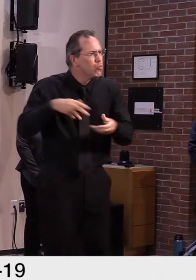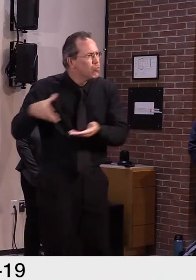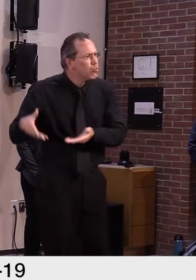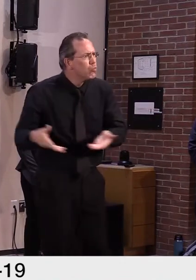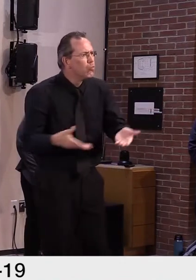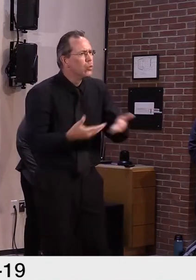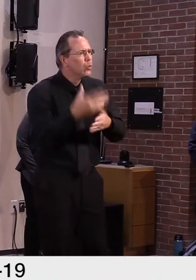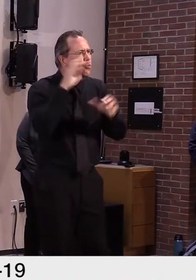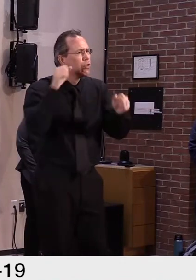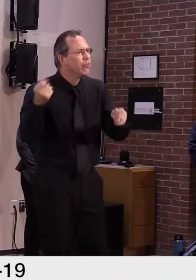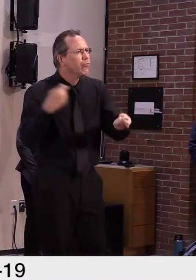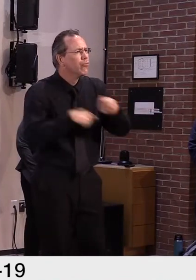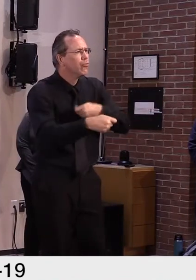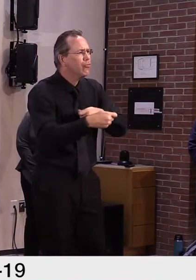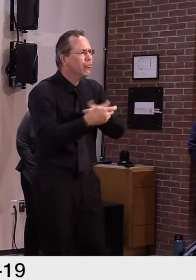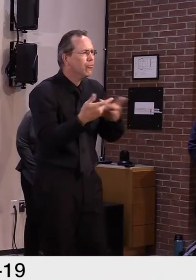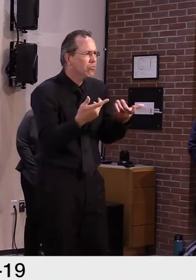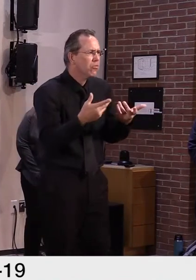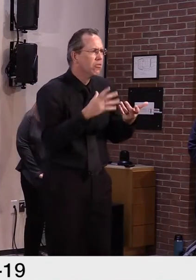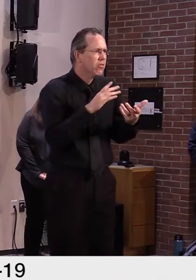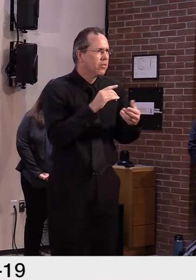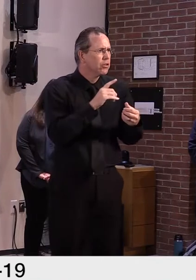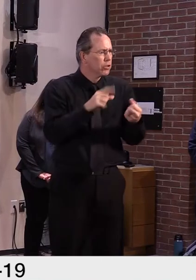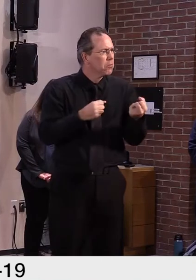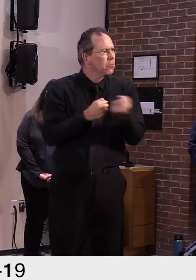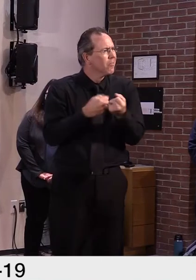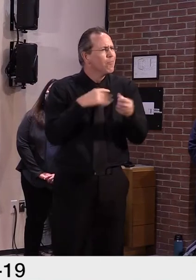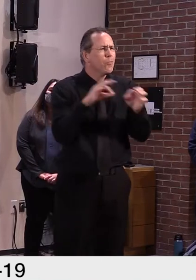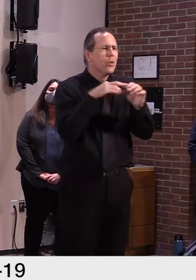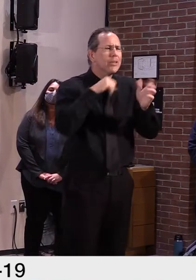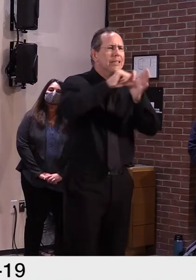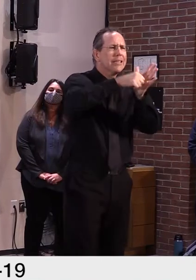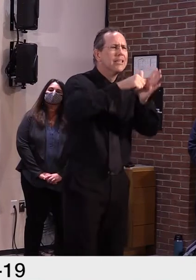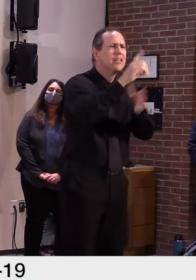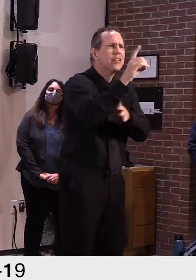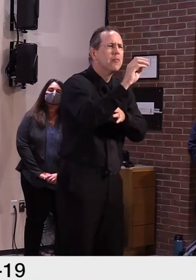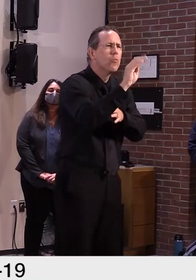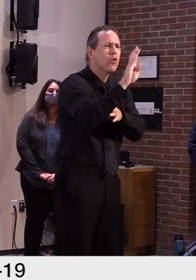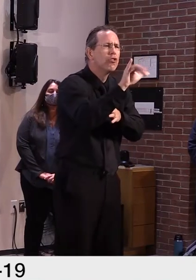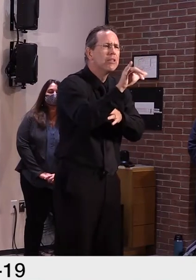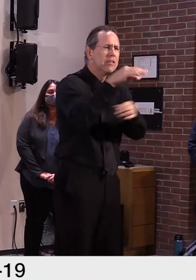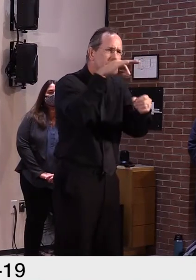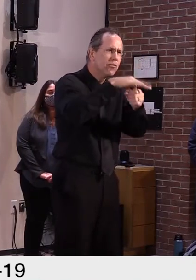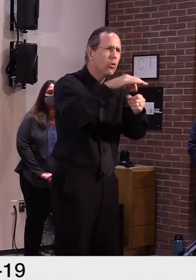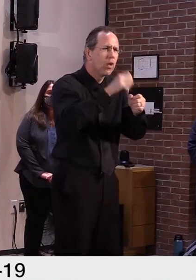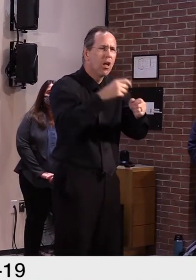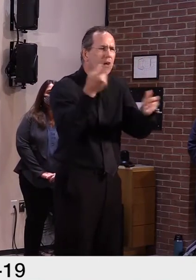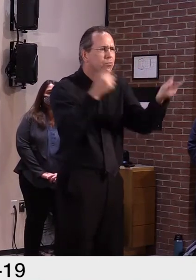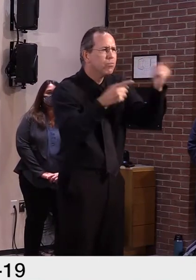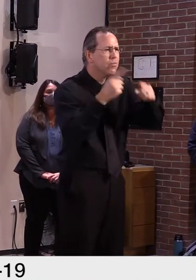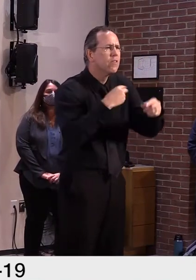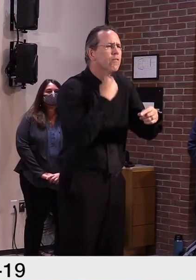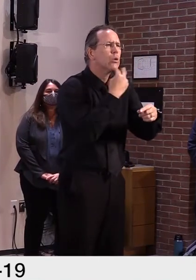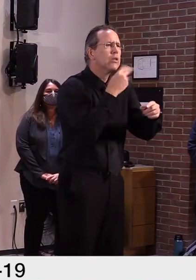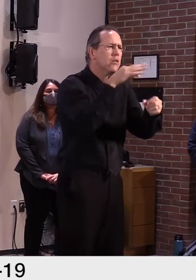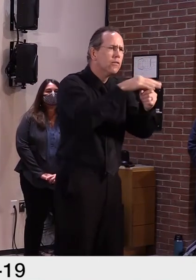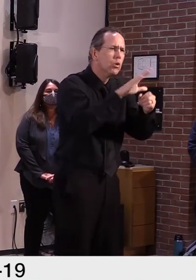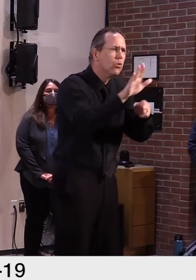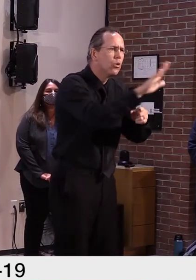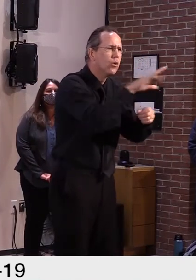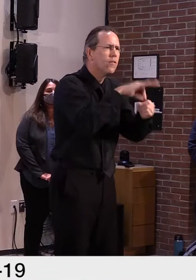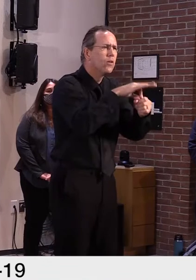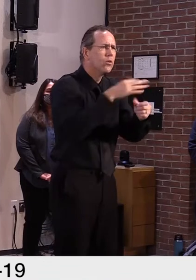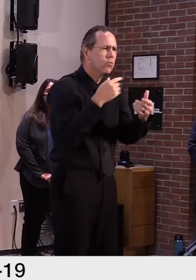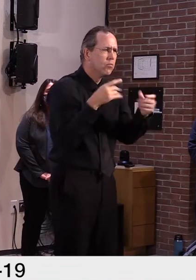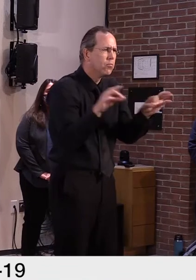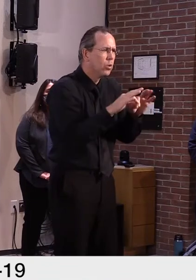you truly want to help people, then you allow this to happen, and you do all you can to support the new